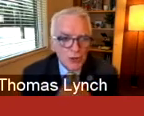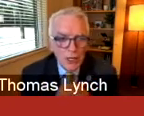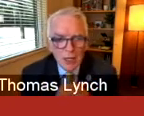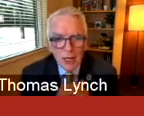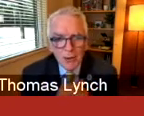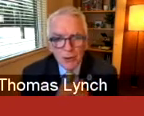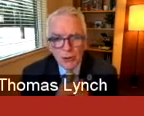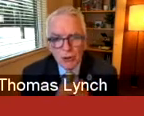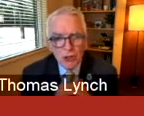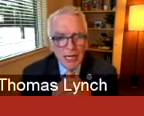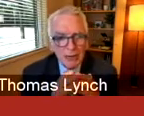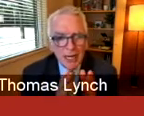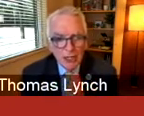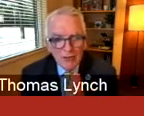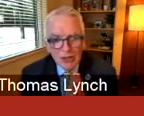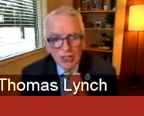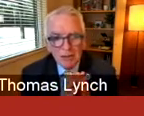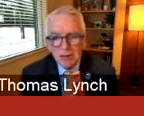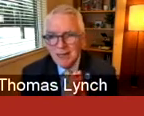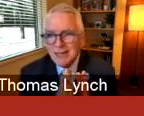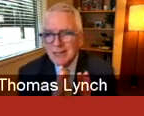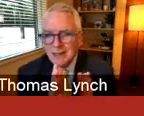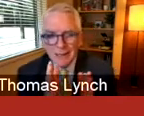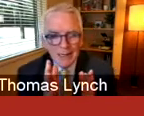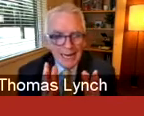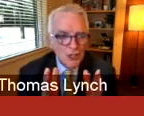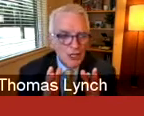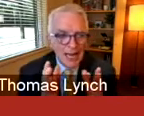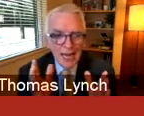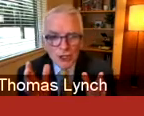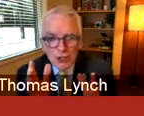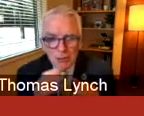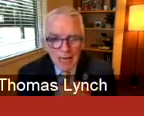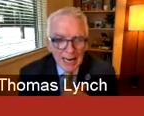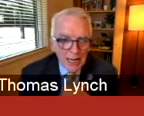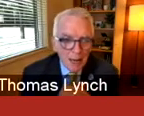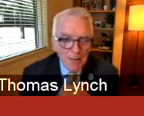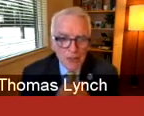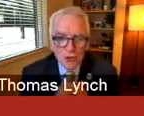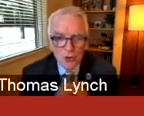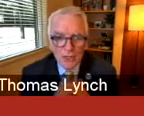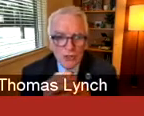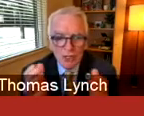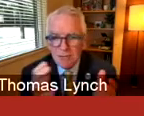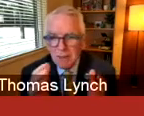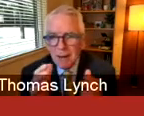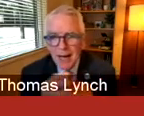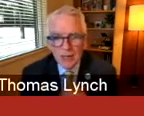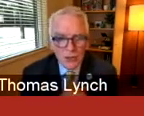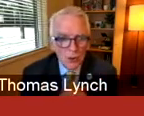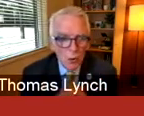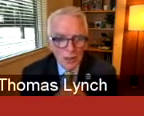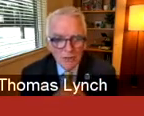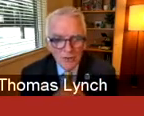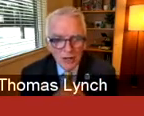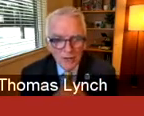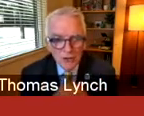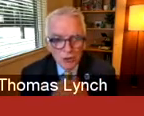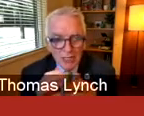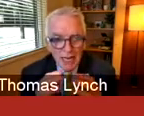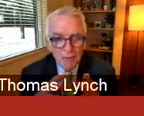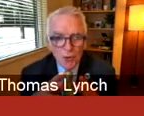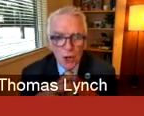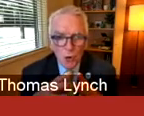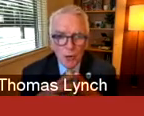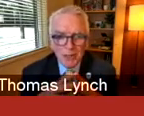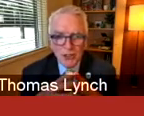issues that are associated with HIV stigma, ageism, and economic distress that impacts their quality of life.